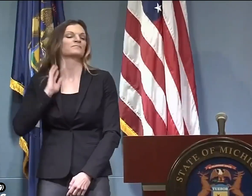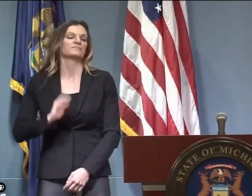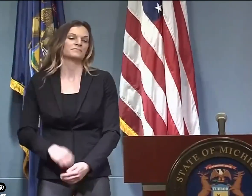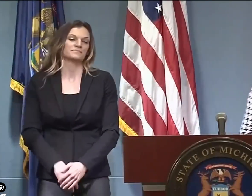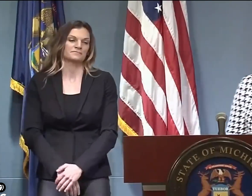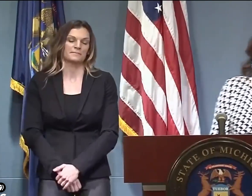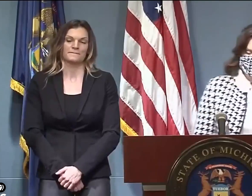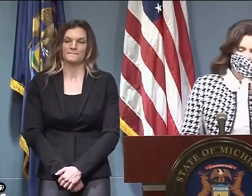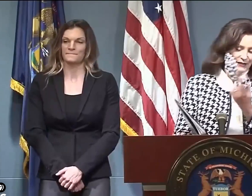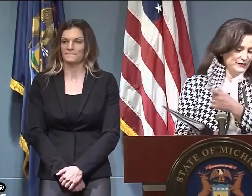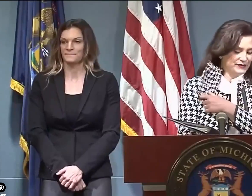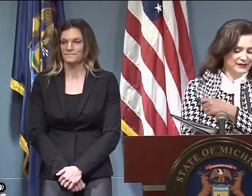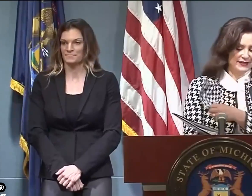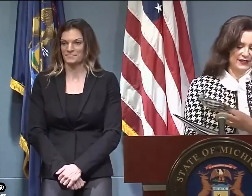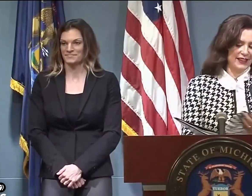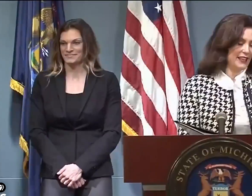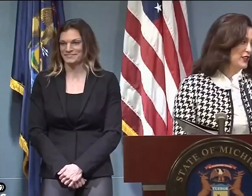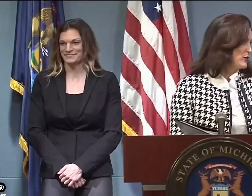Governor Whitmer,